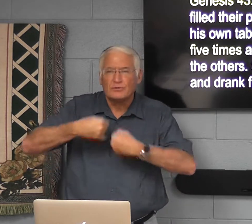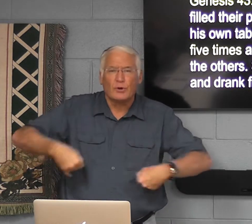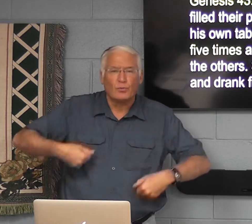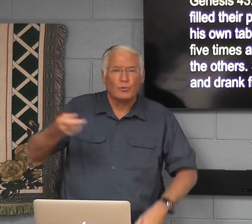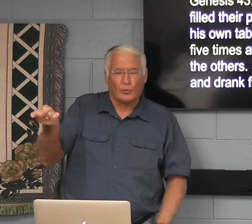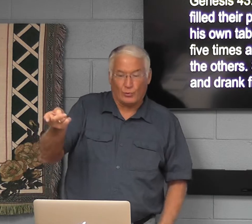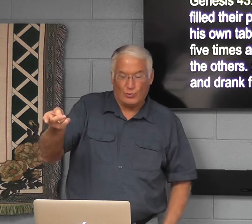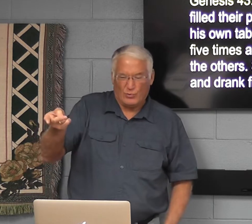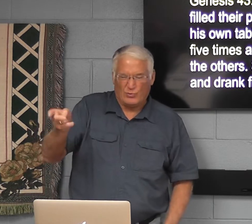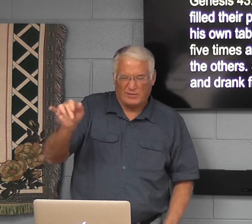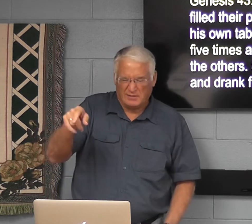Joseph.